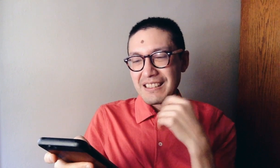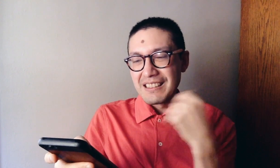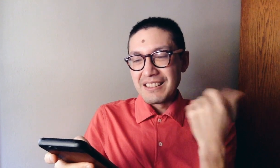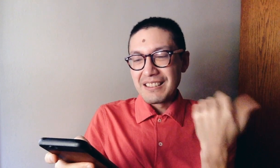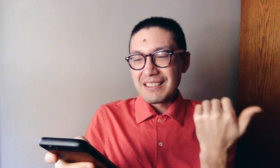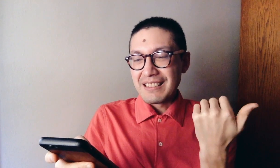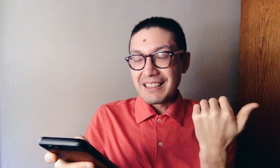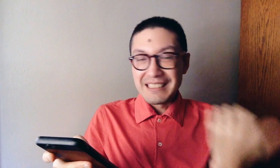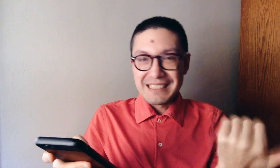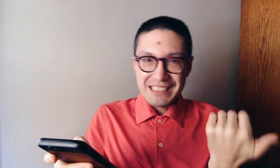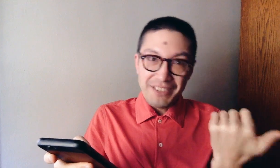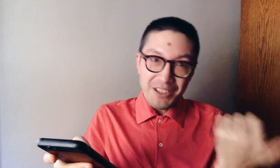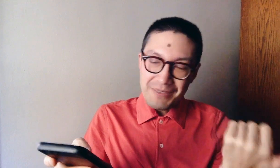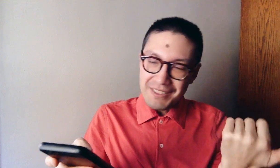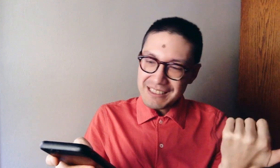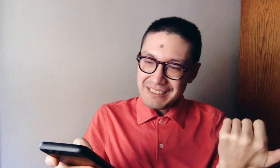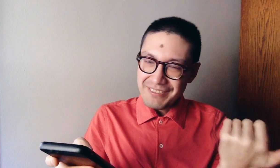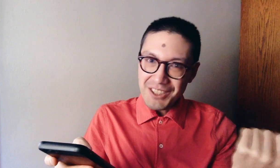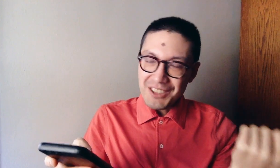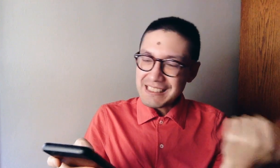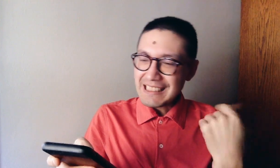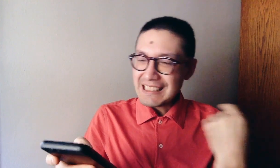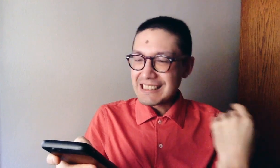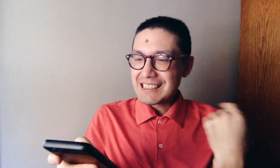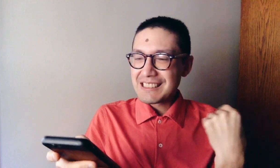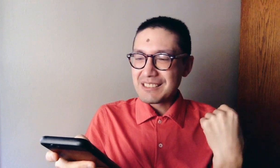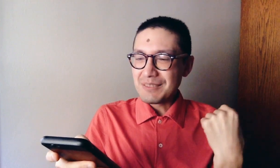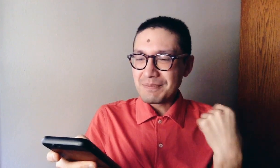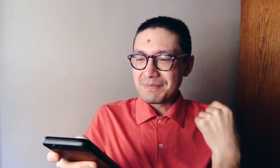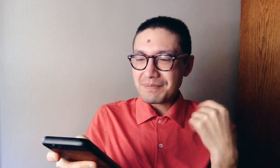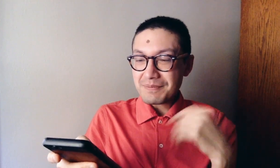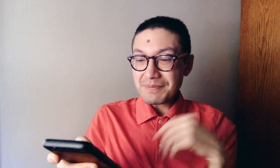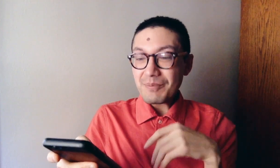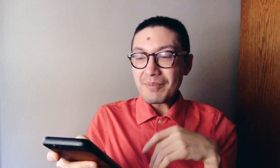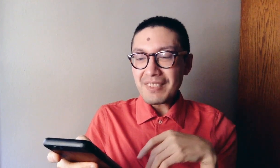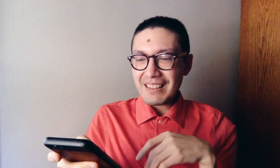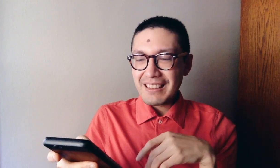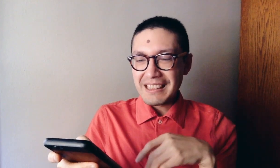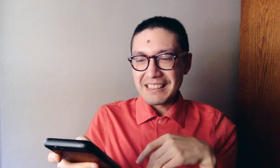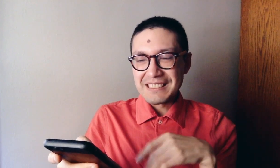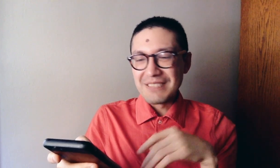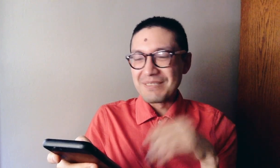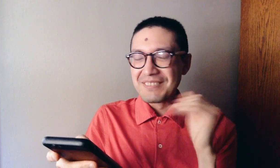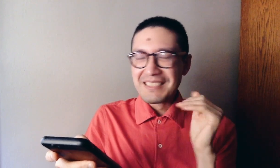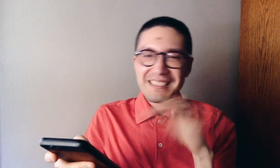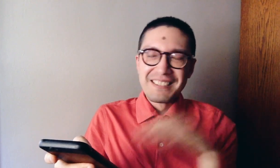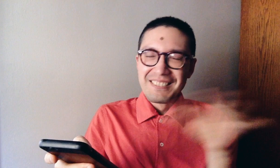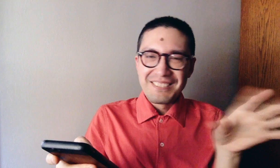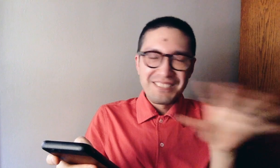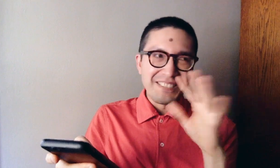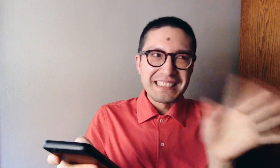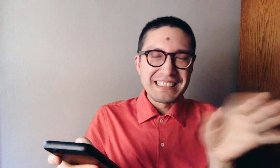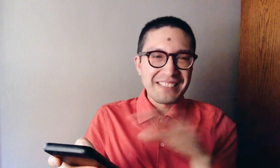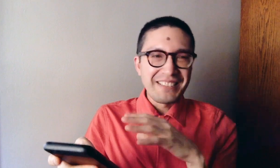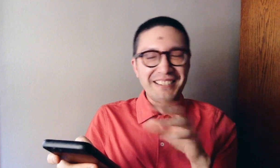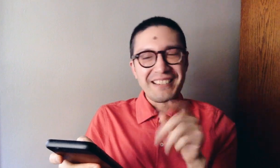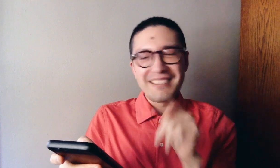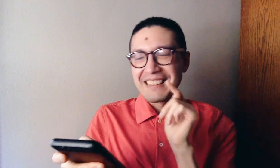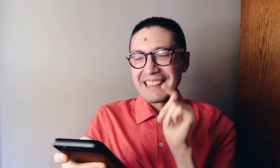uh, I could discuss photo books and photo zines. I could do some fun stuff here and there, like